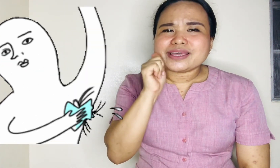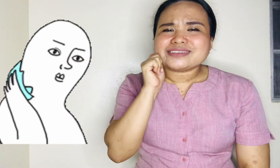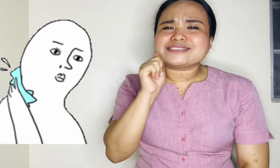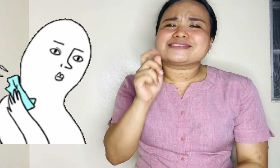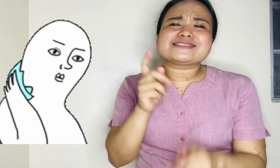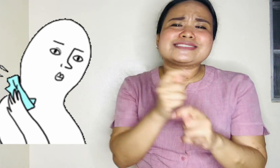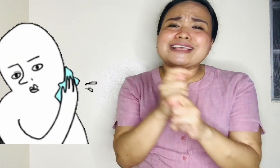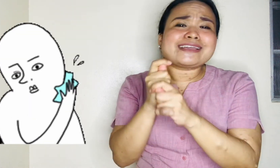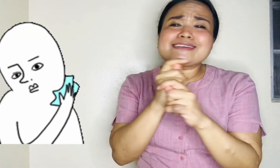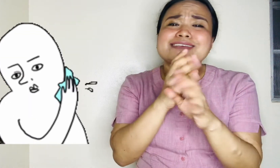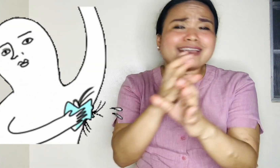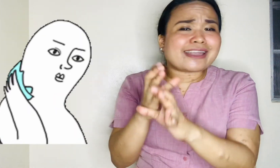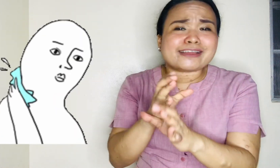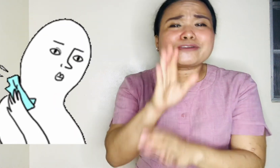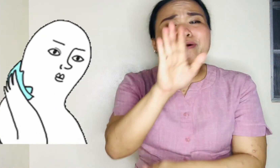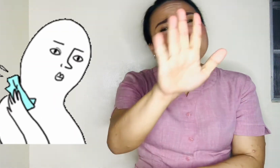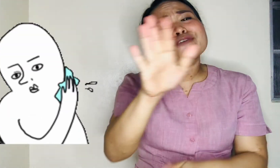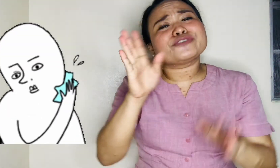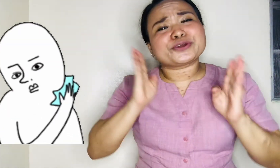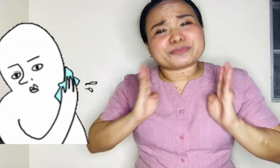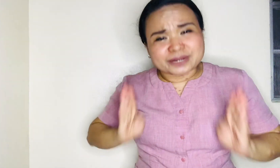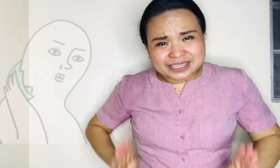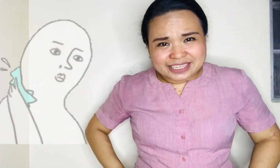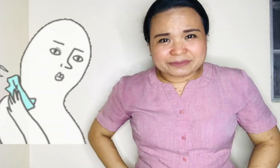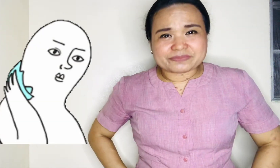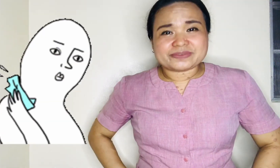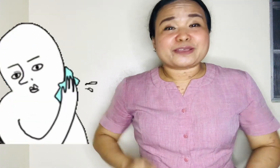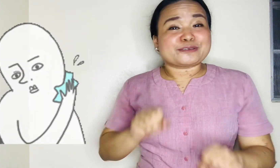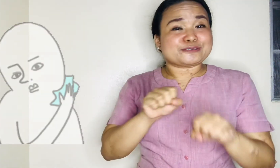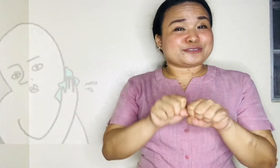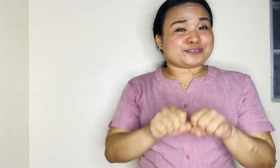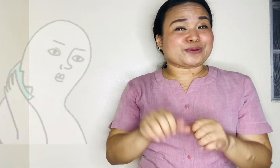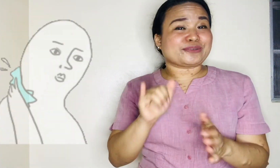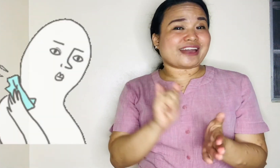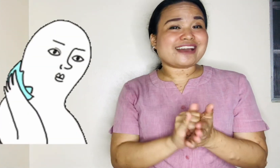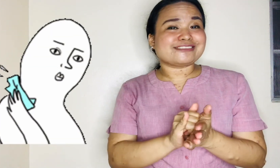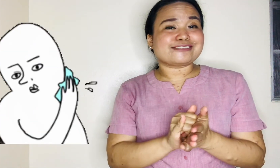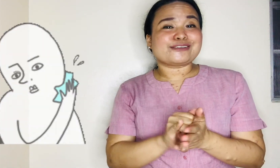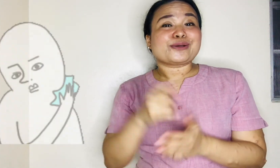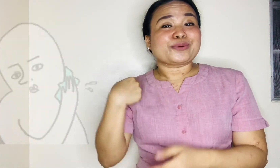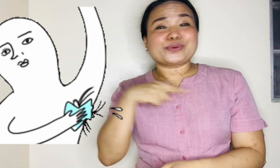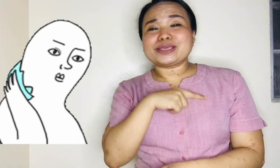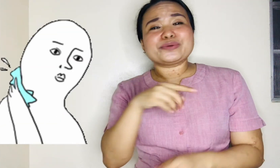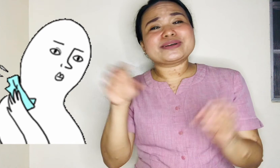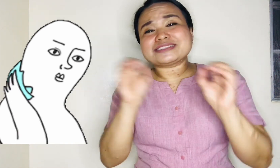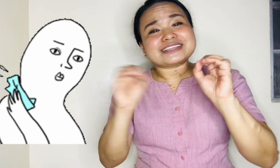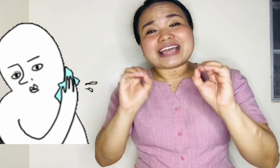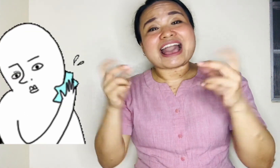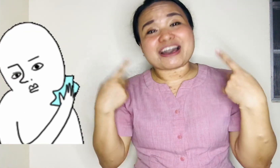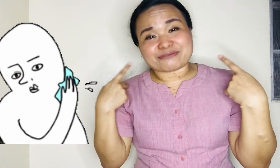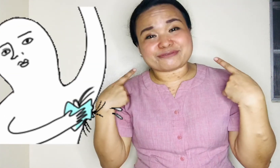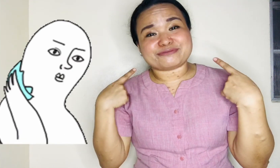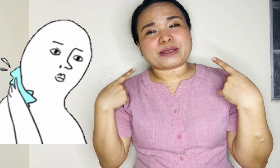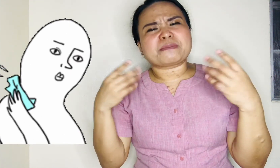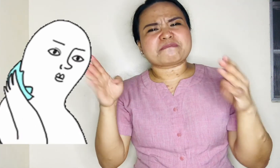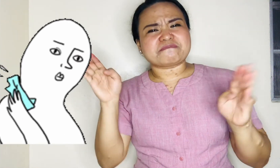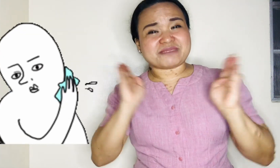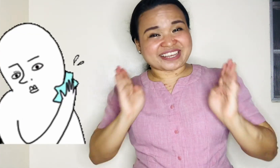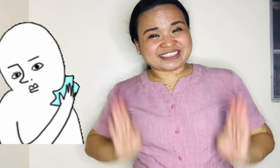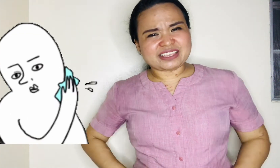take care of your body so that we will not have body